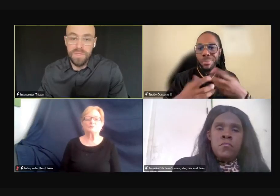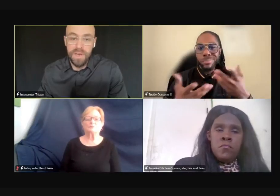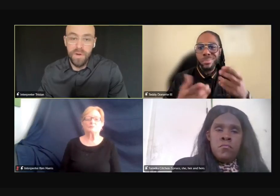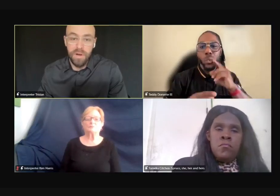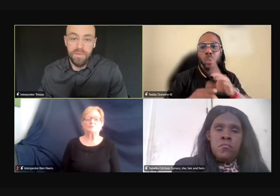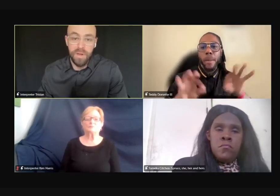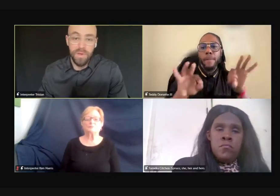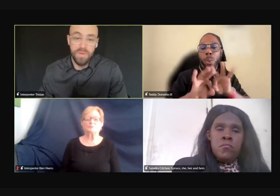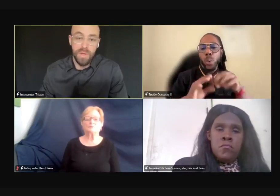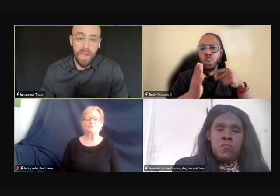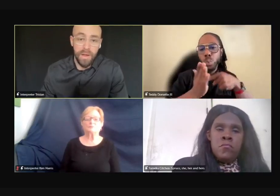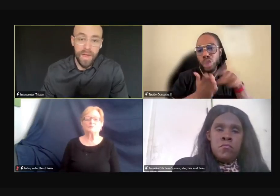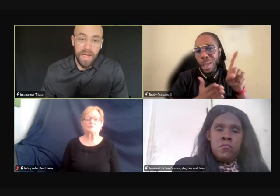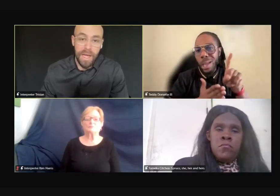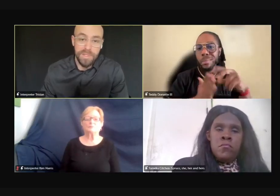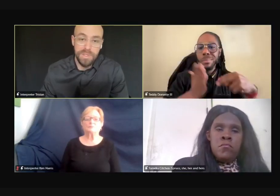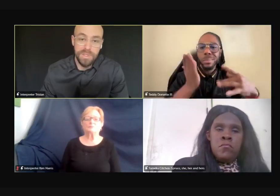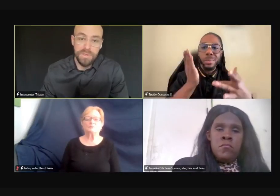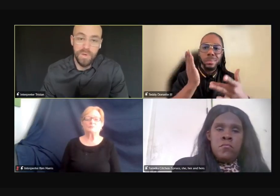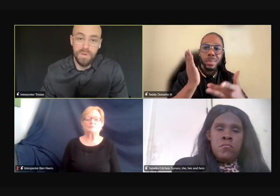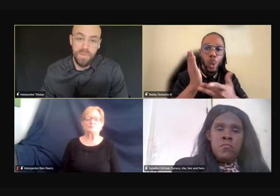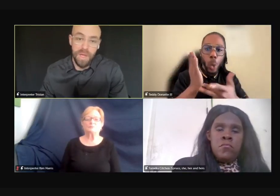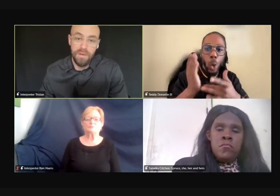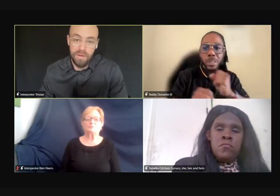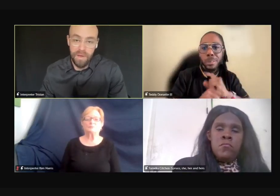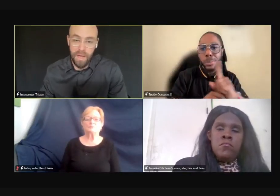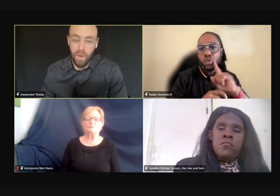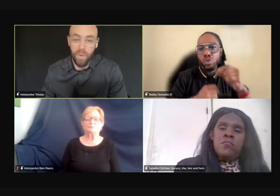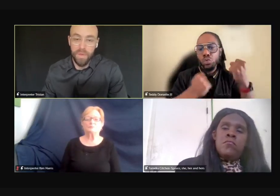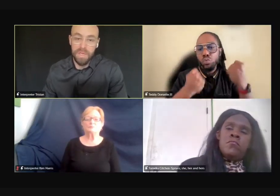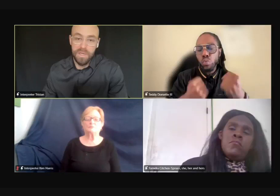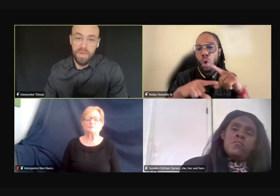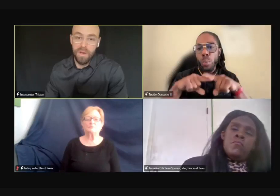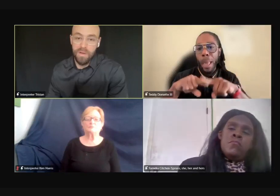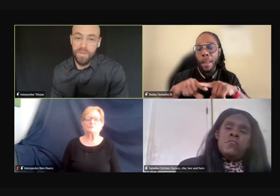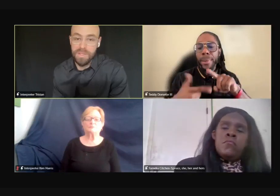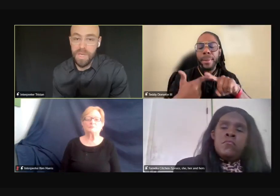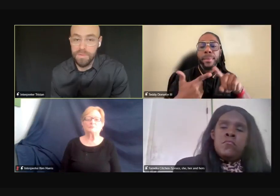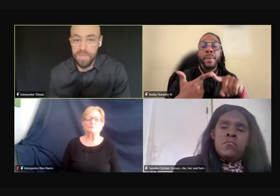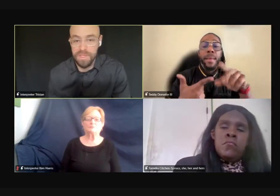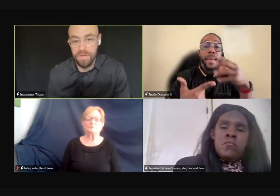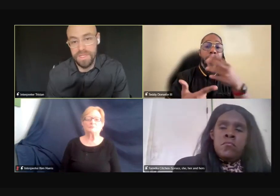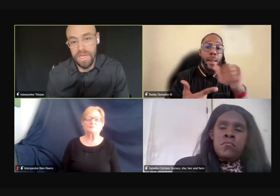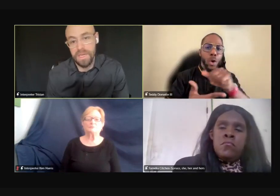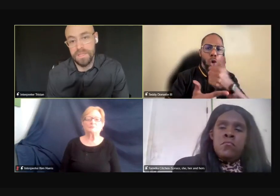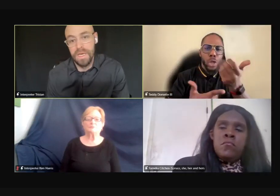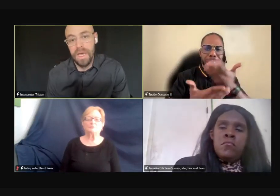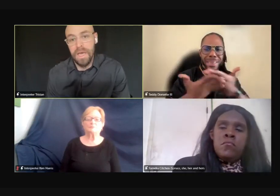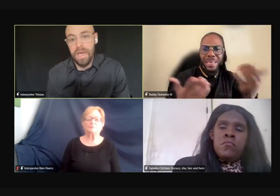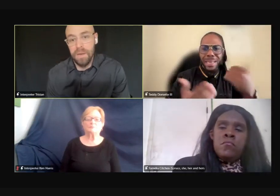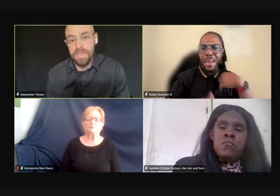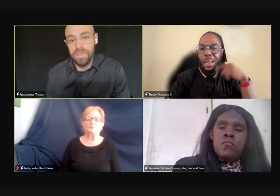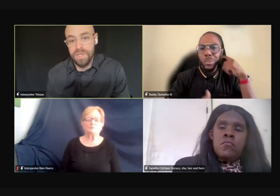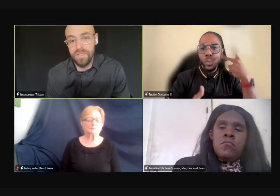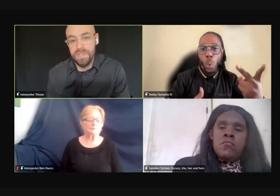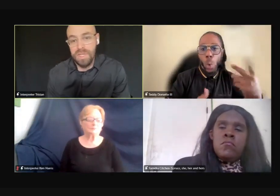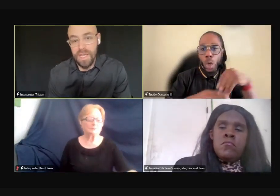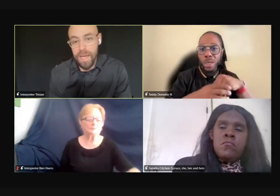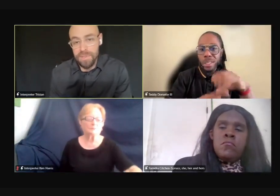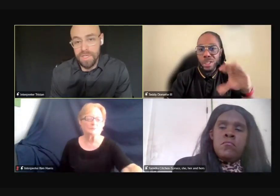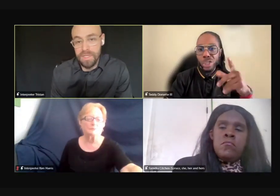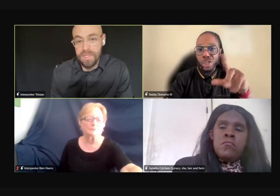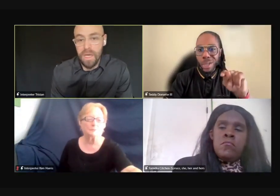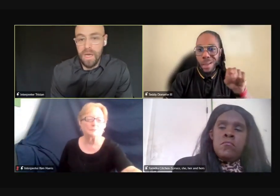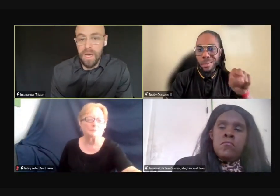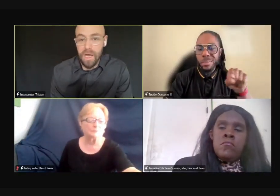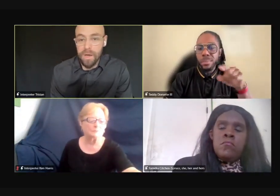somebody who is deaf and hard of hearing who's relying on that captions would then only be dependent on those types of misunderstandings and mistranslations